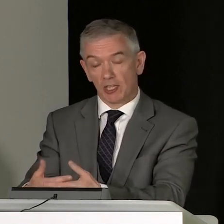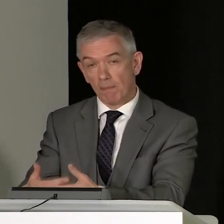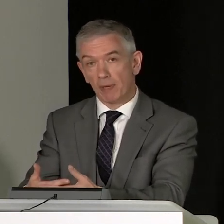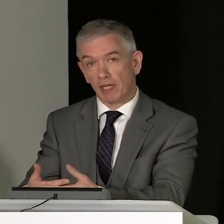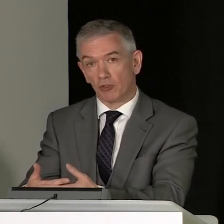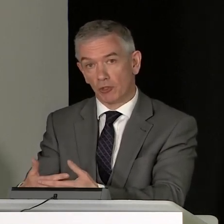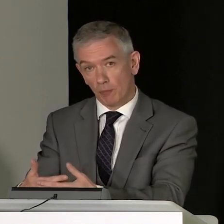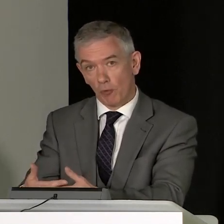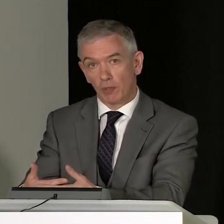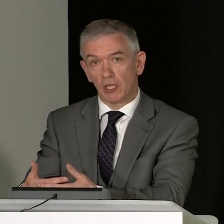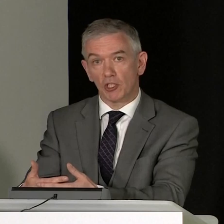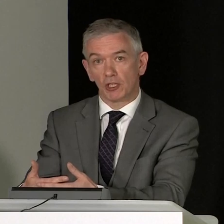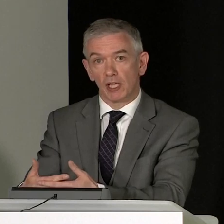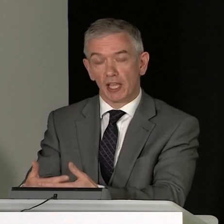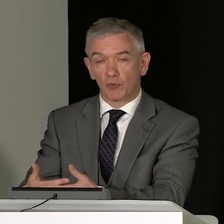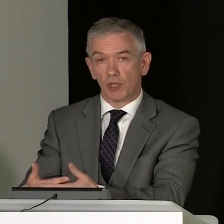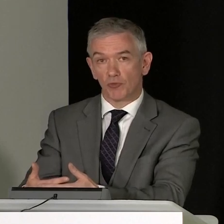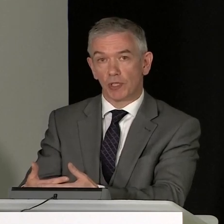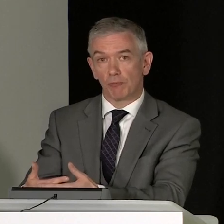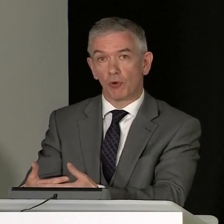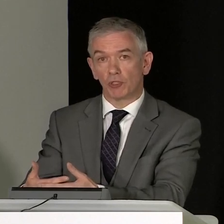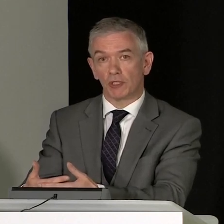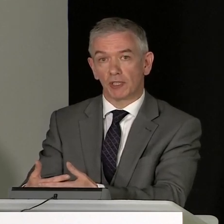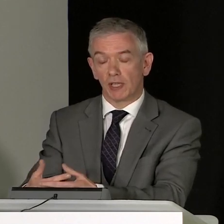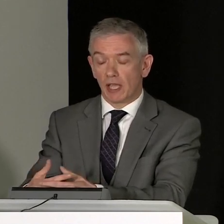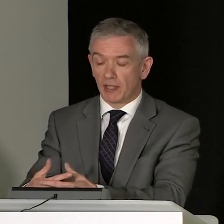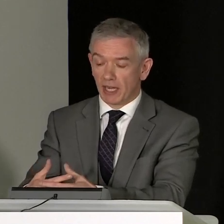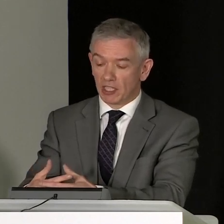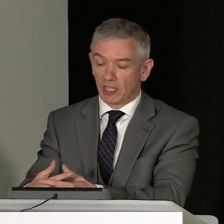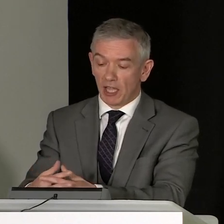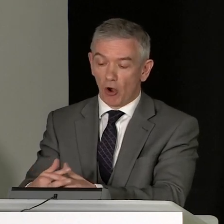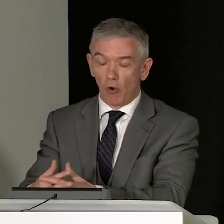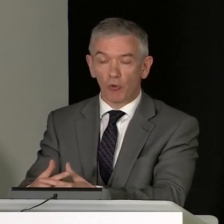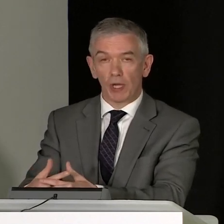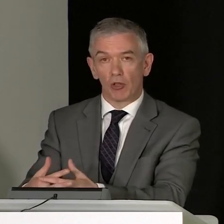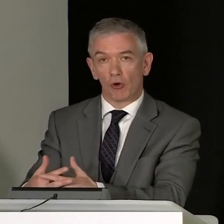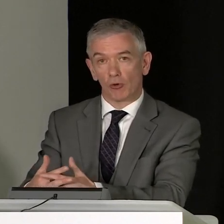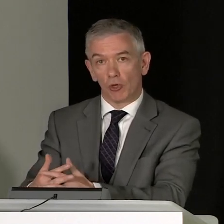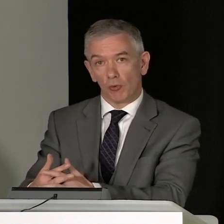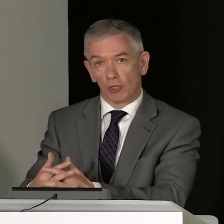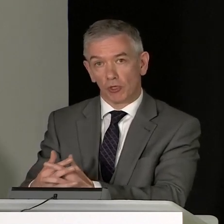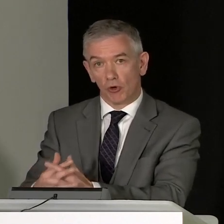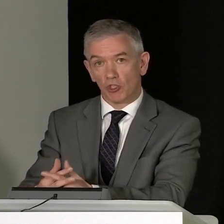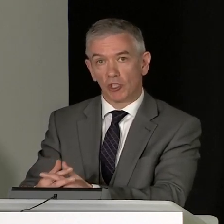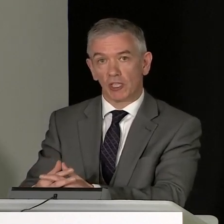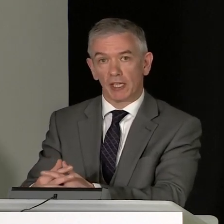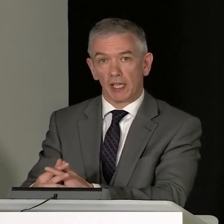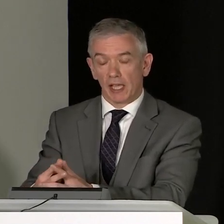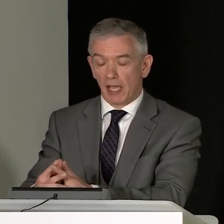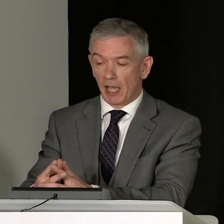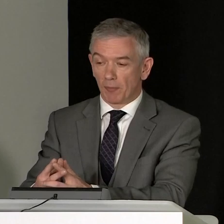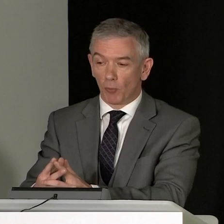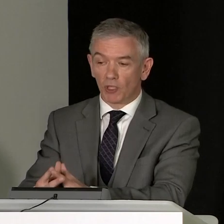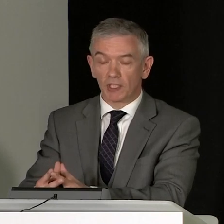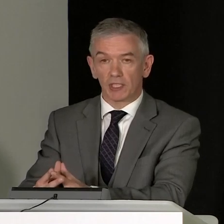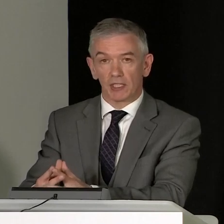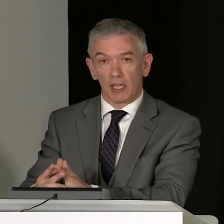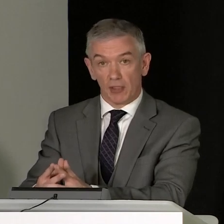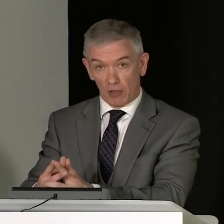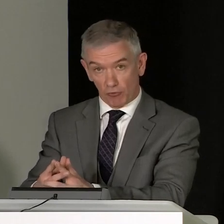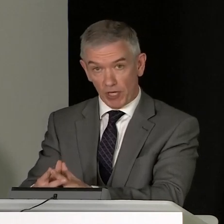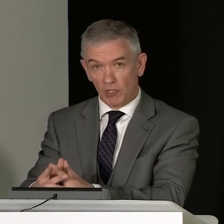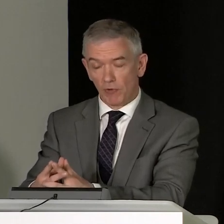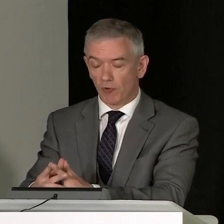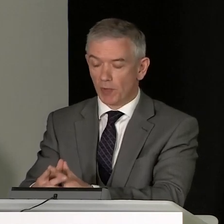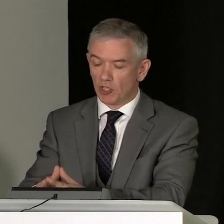actually has an impact on the population. That's why it's really important that actually all the way along, we're constantly monitoring